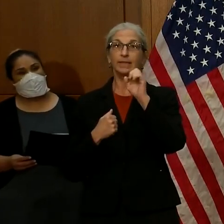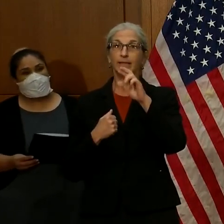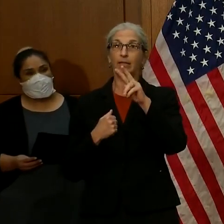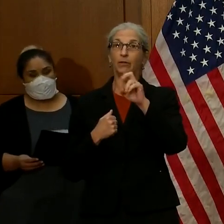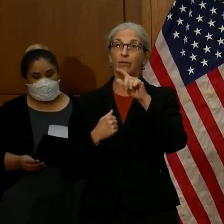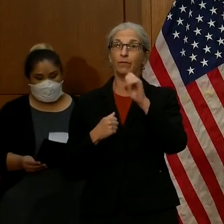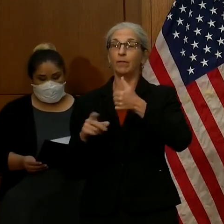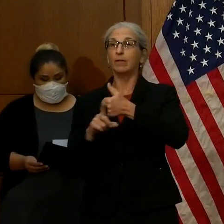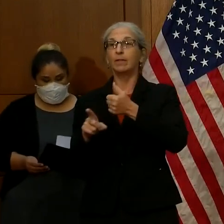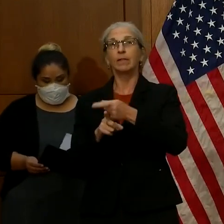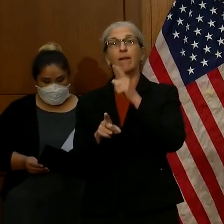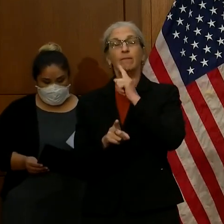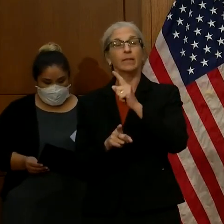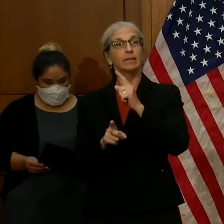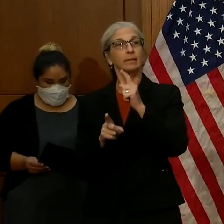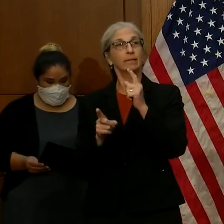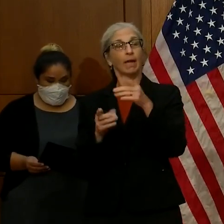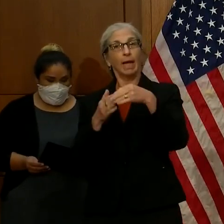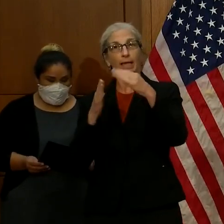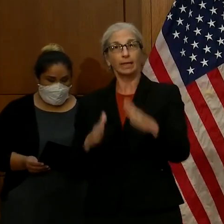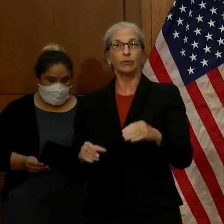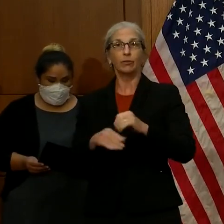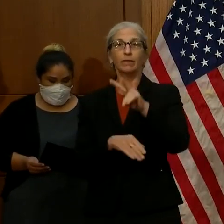Virginia's Korean community. Lee.